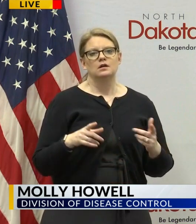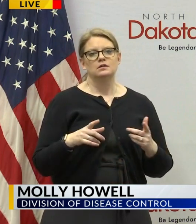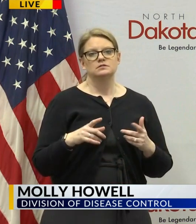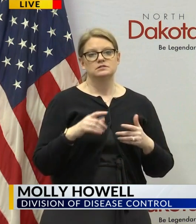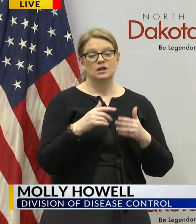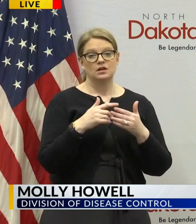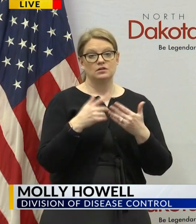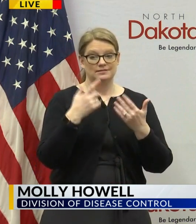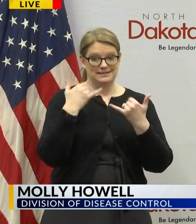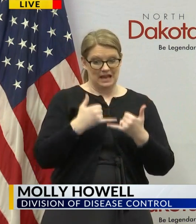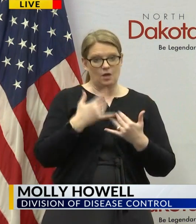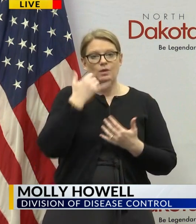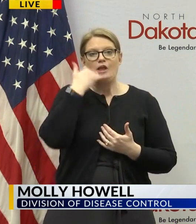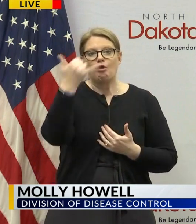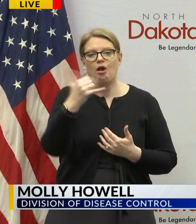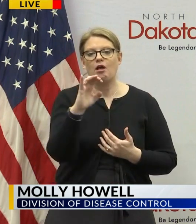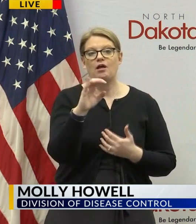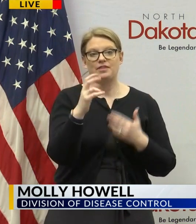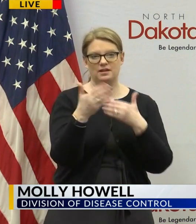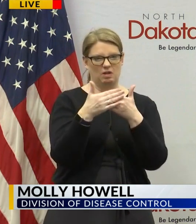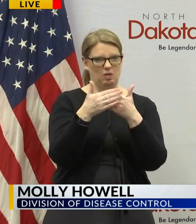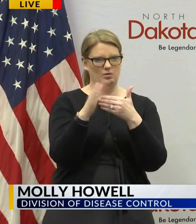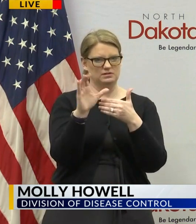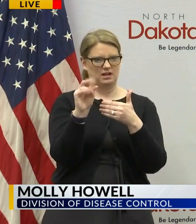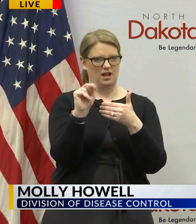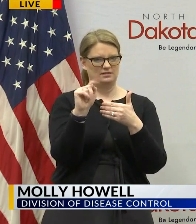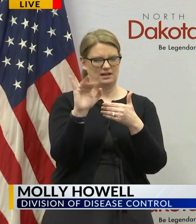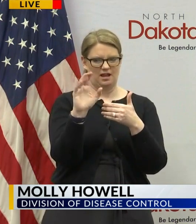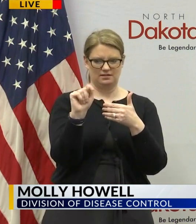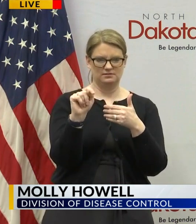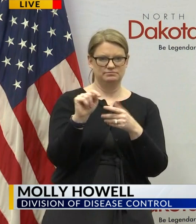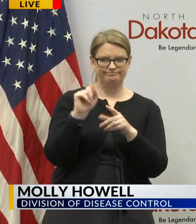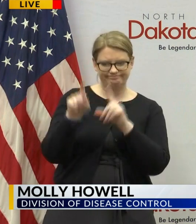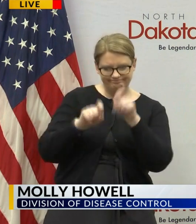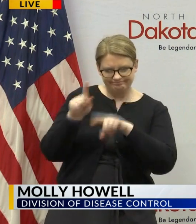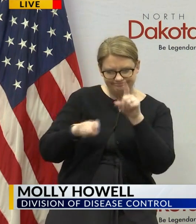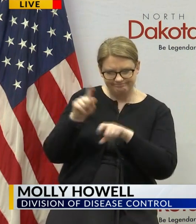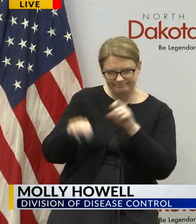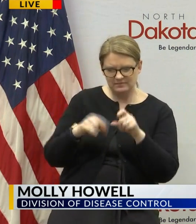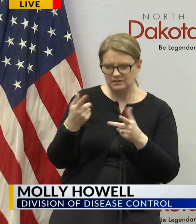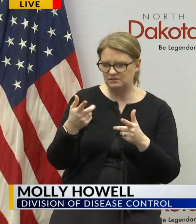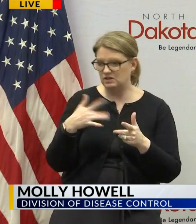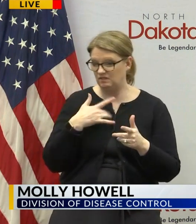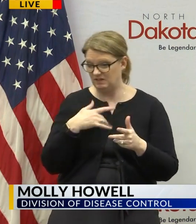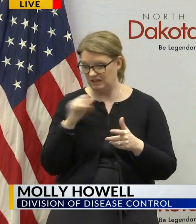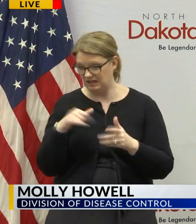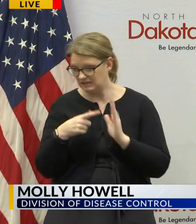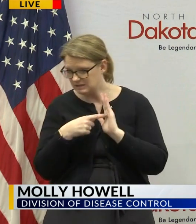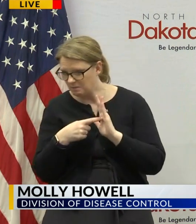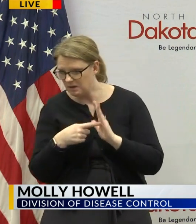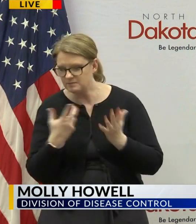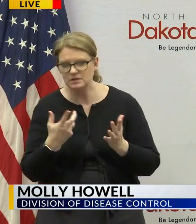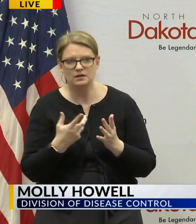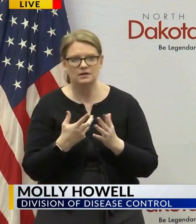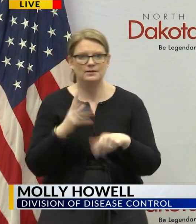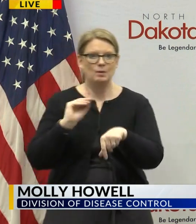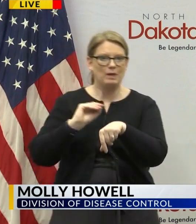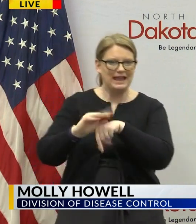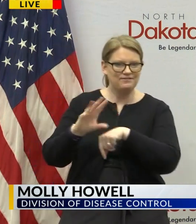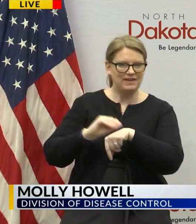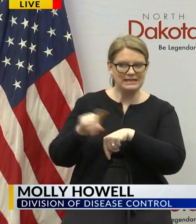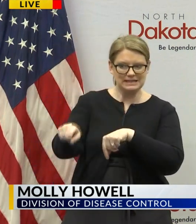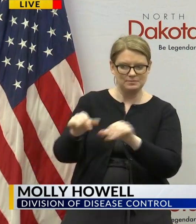those close contacts and then we ask them questions about if they're symptomatic we advise them to stay home